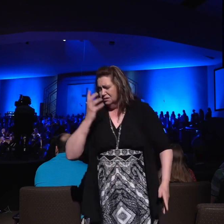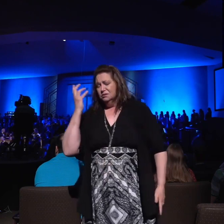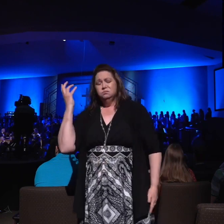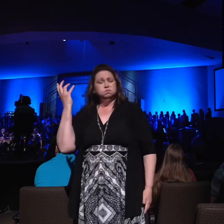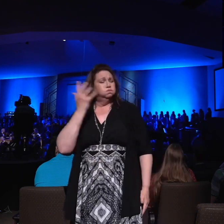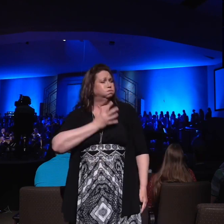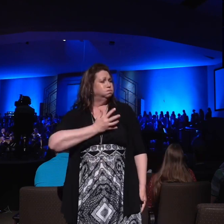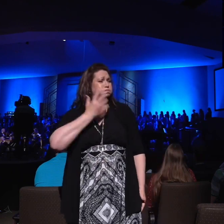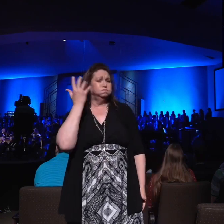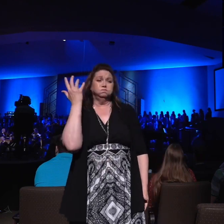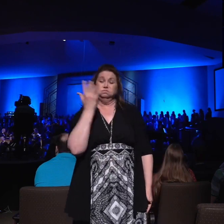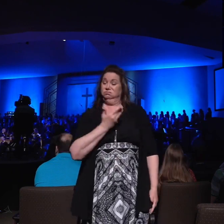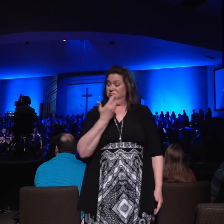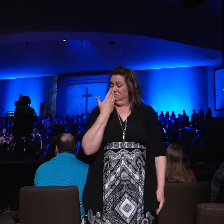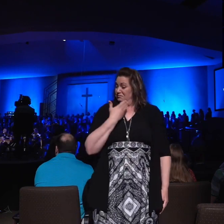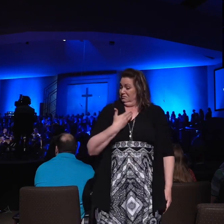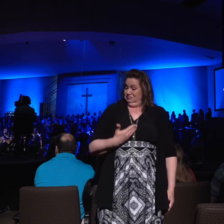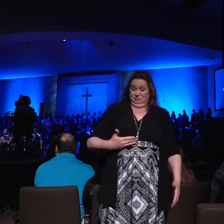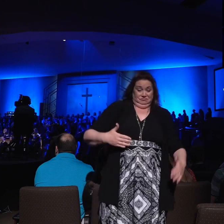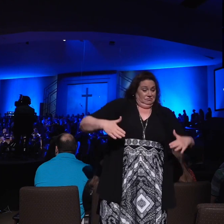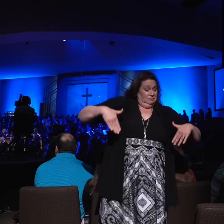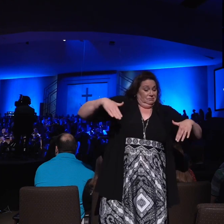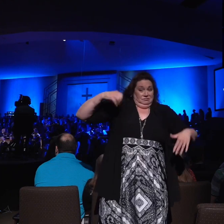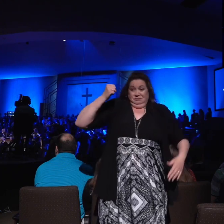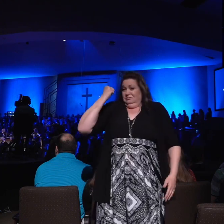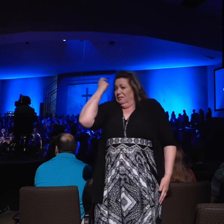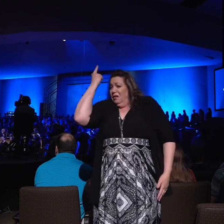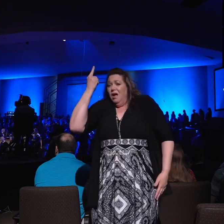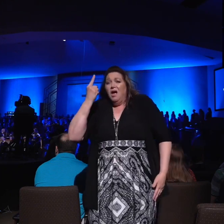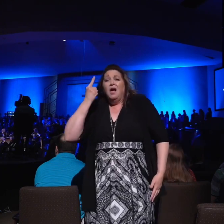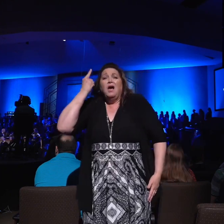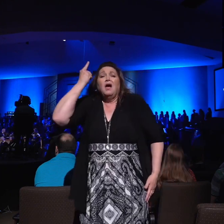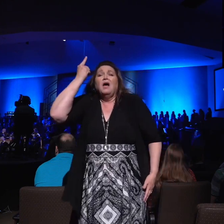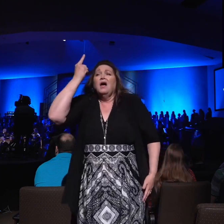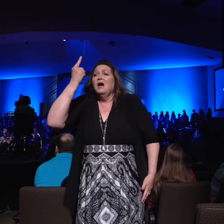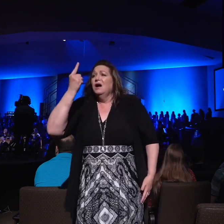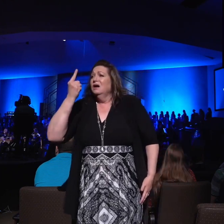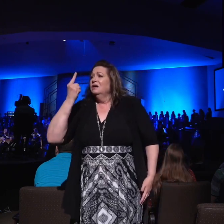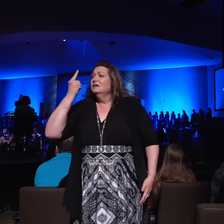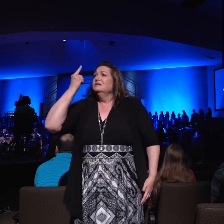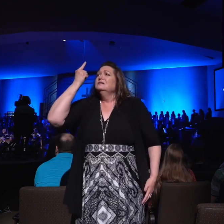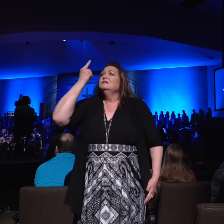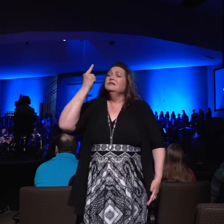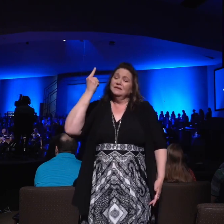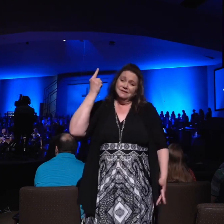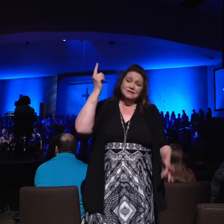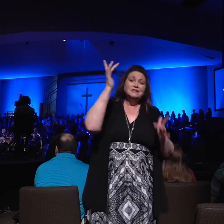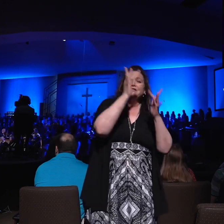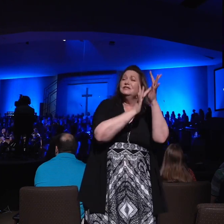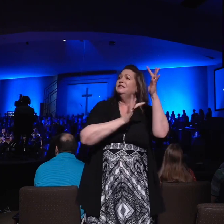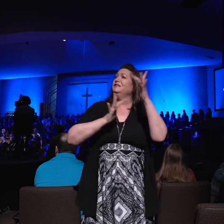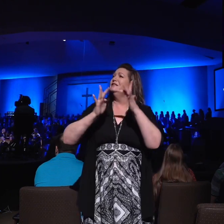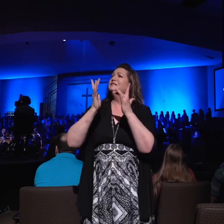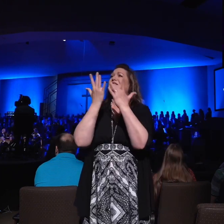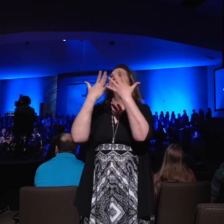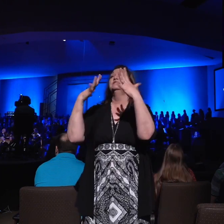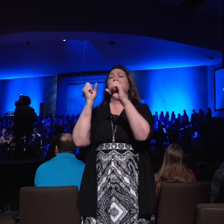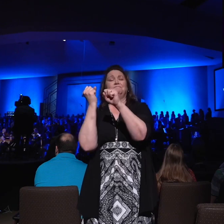I didn't know that the war had been